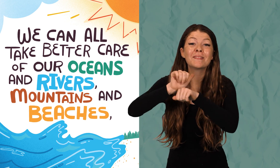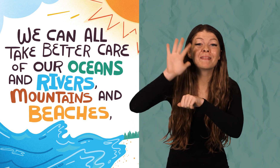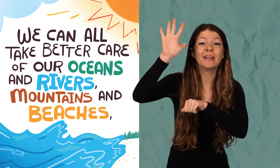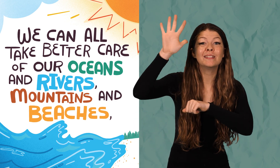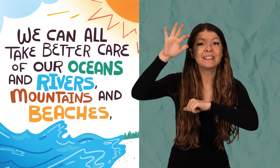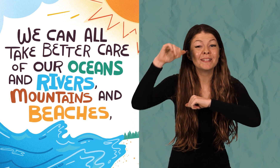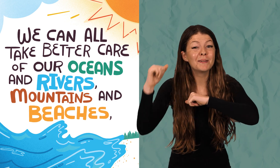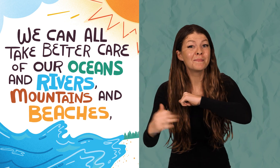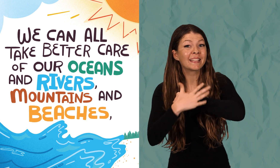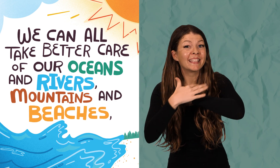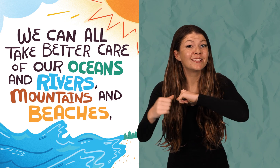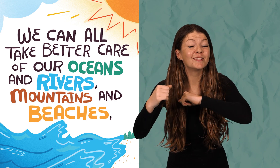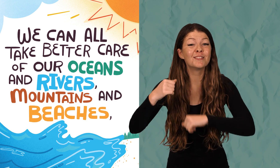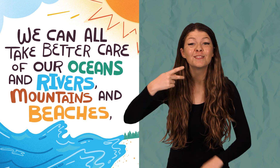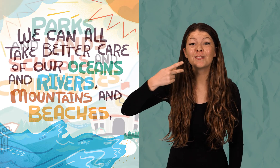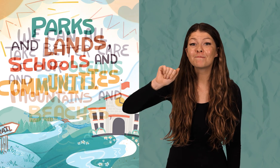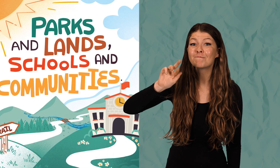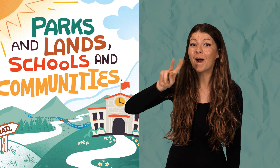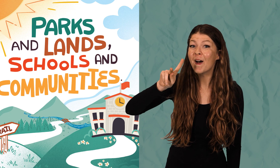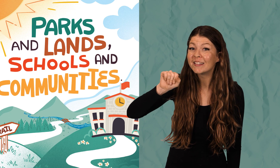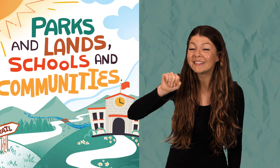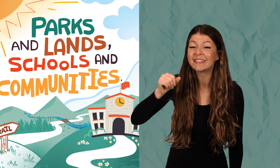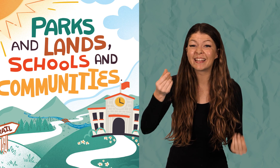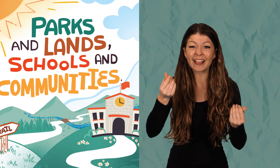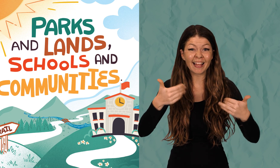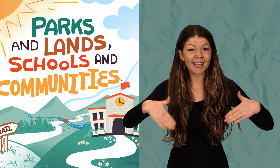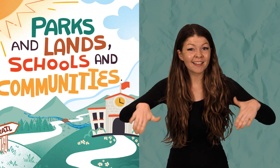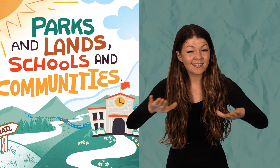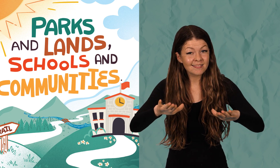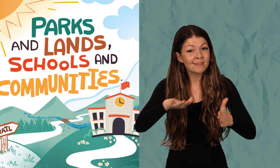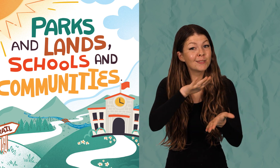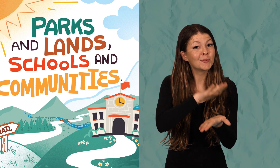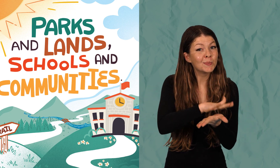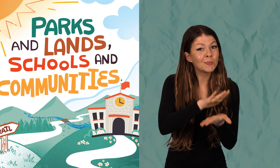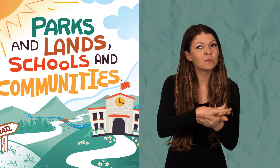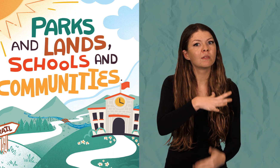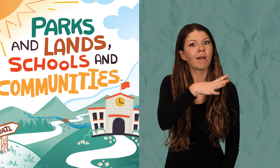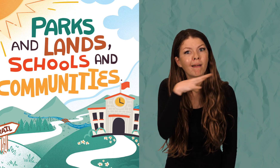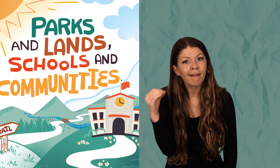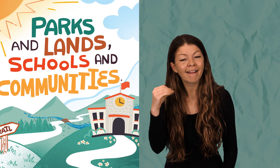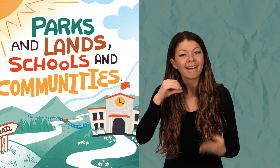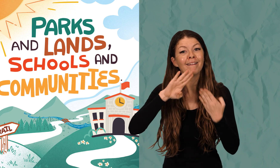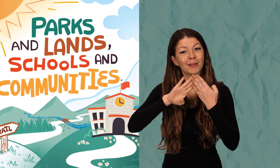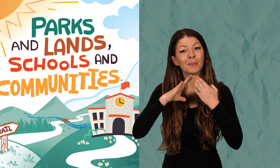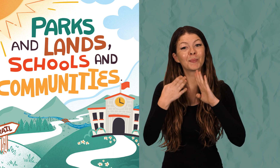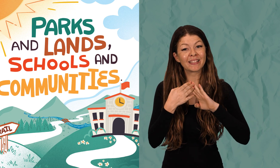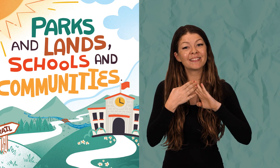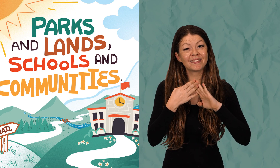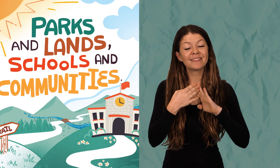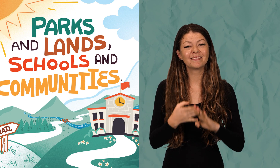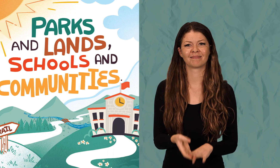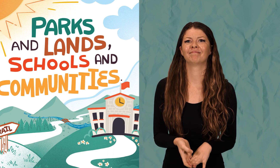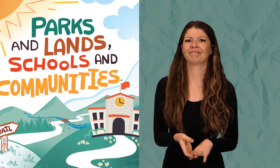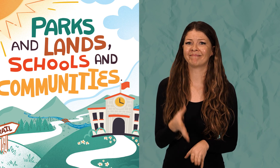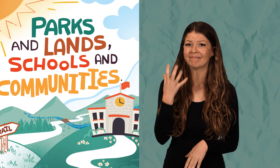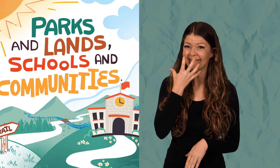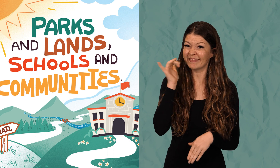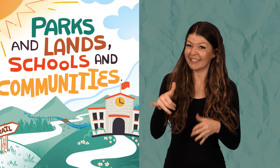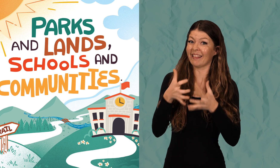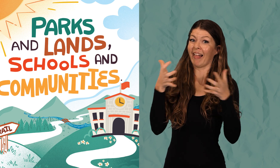beaches, parks and lands, schools and communities. Whoa, that's